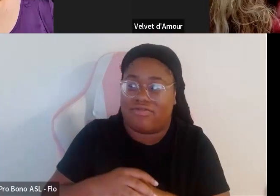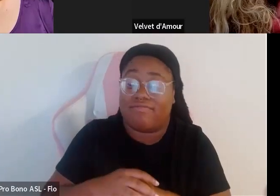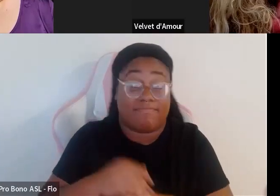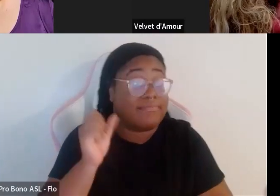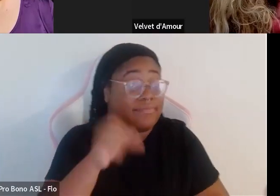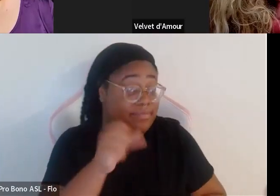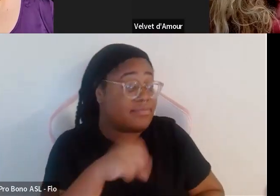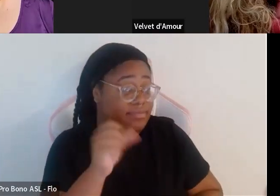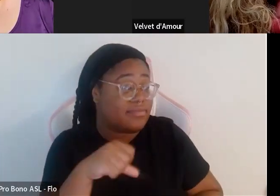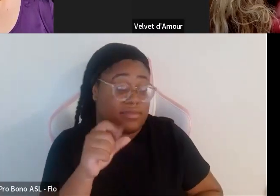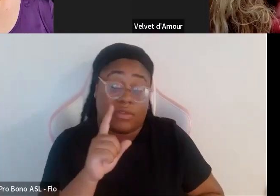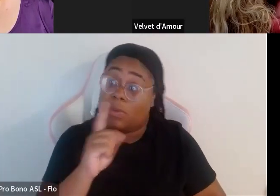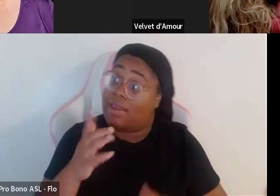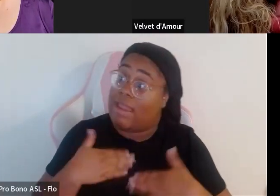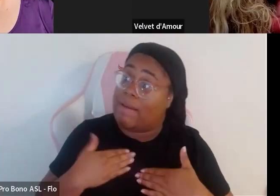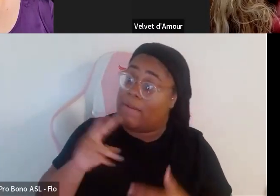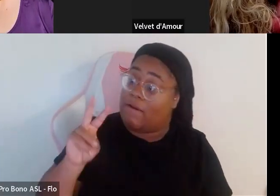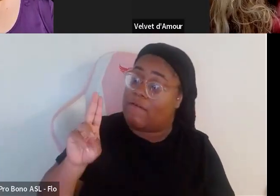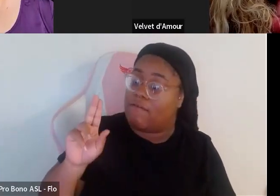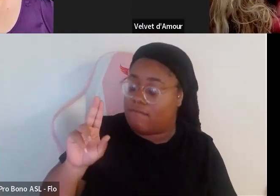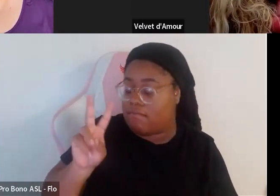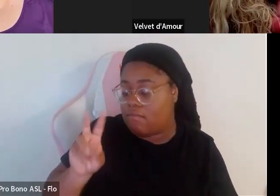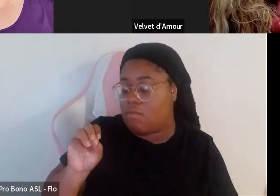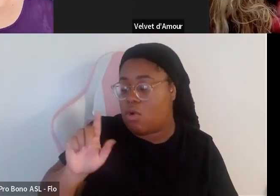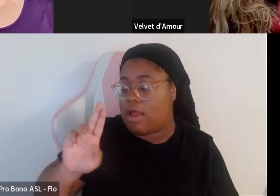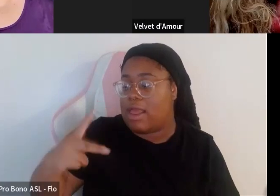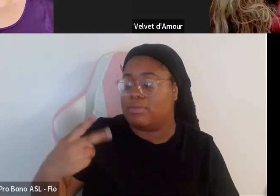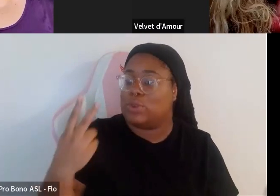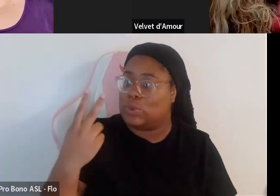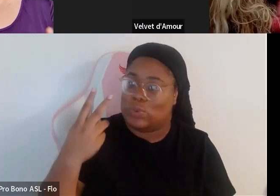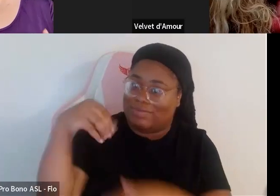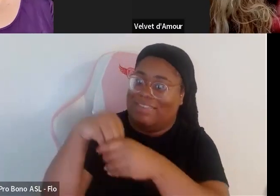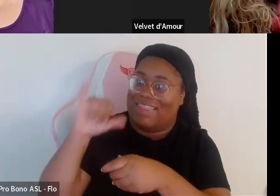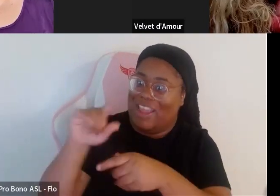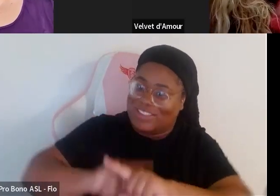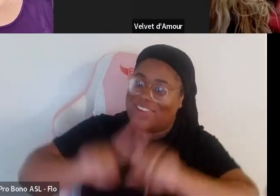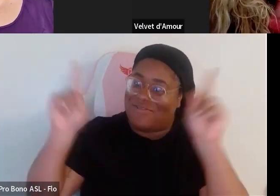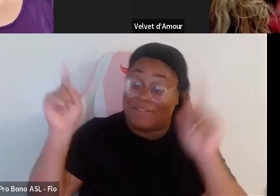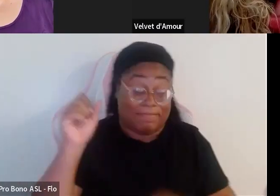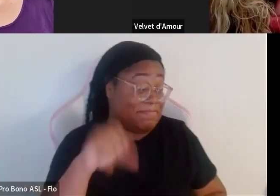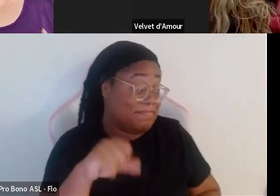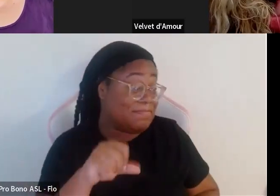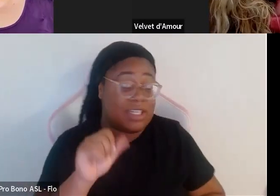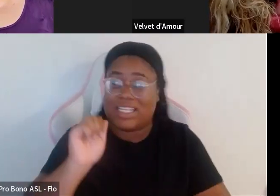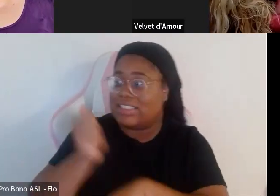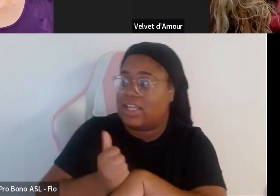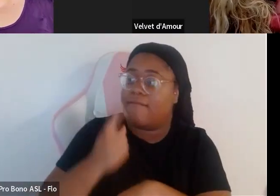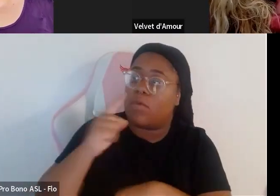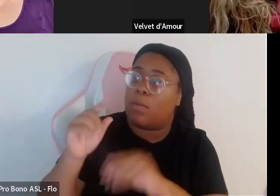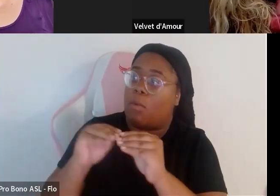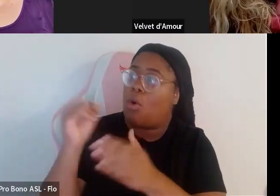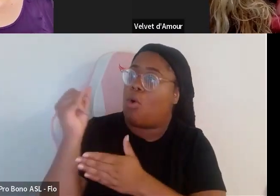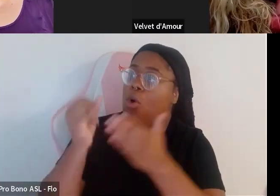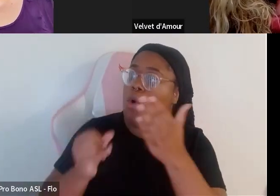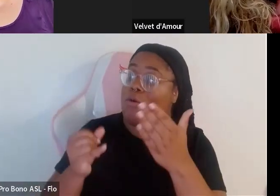it's great that voluptu is there in the mix and you're different it's like it's because it's more it's more art but